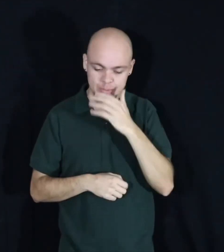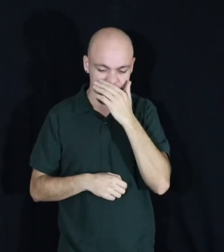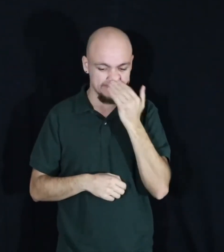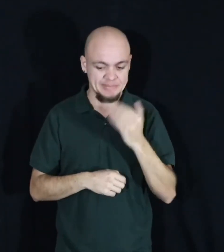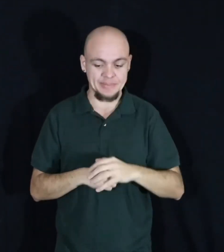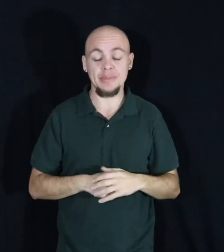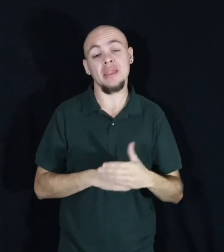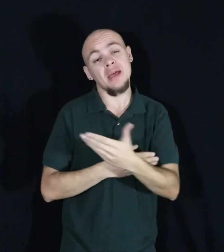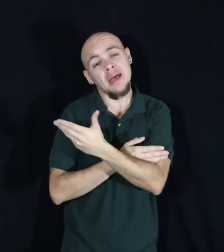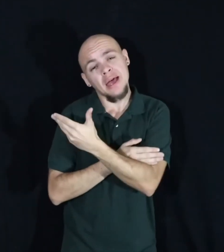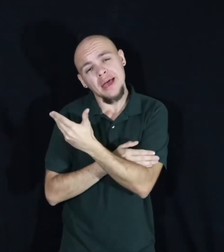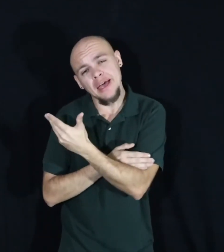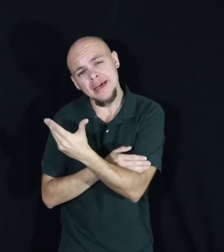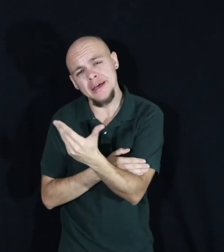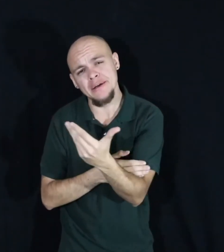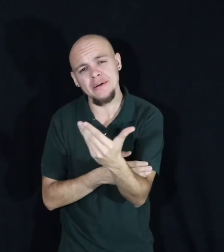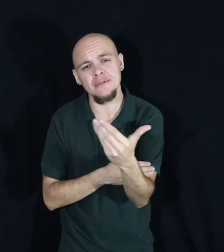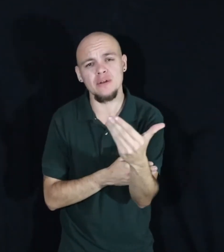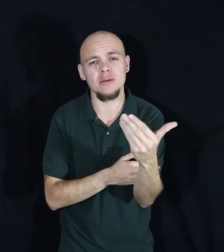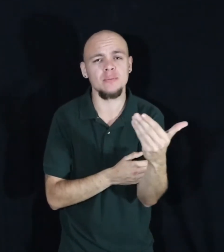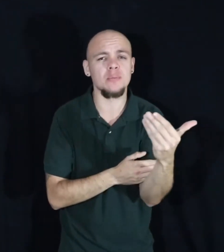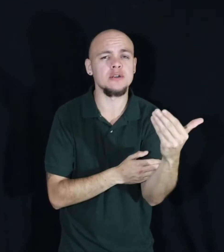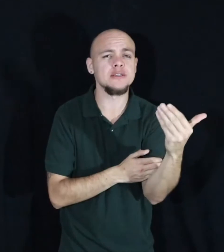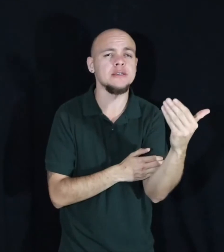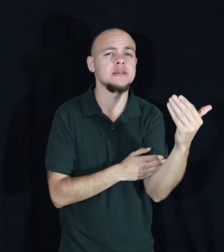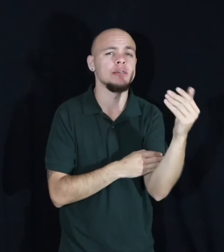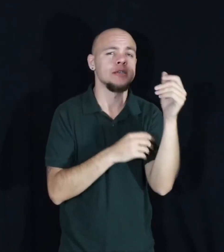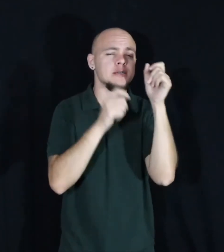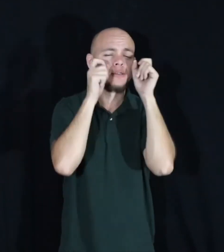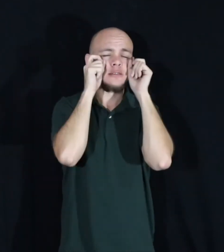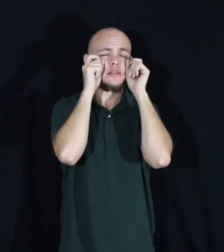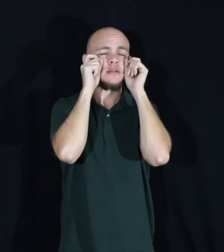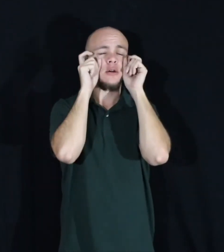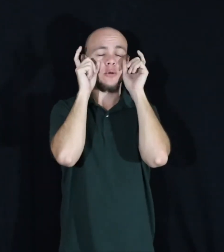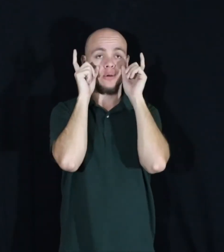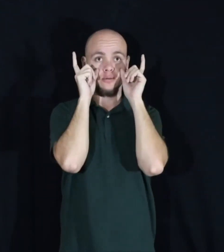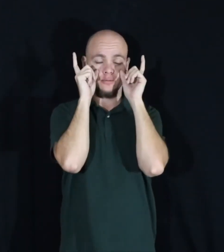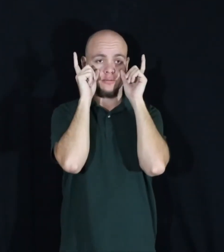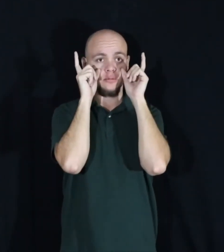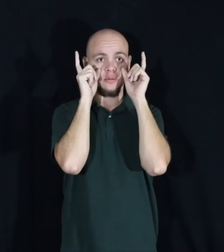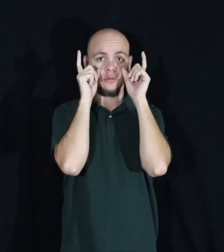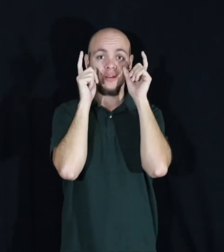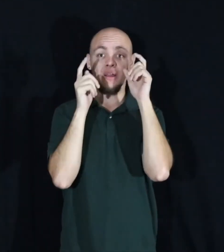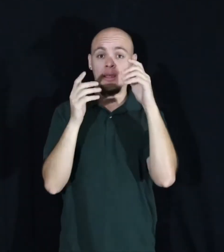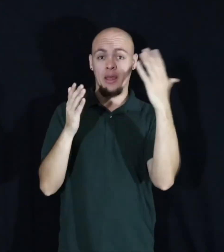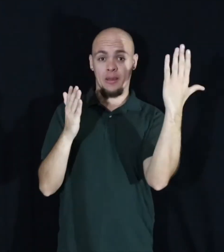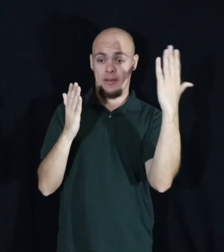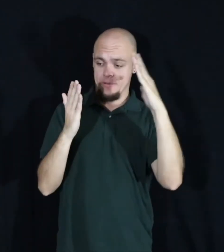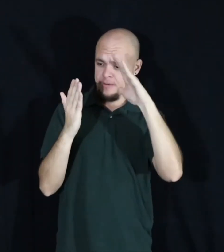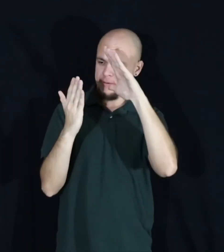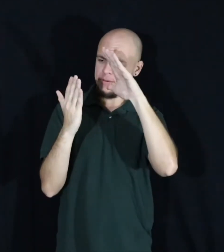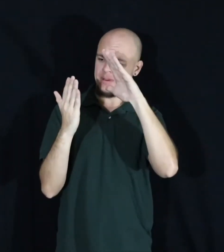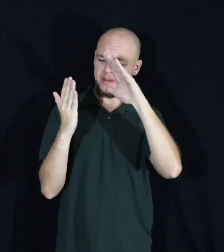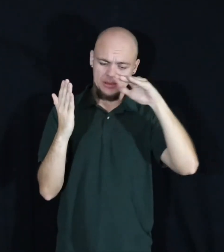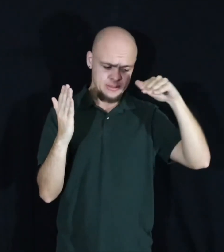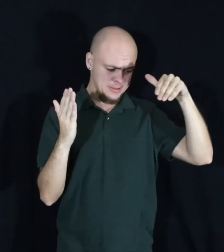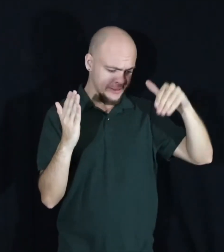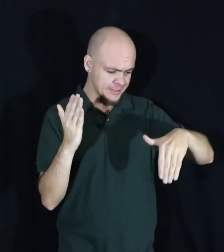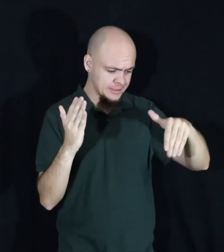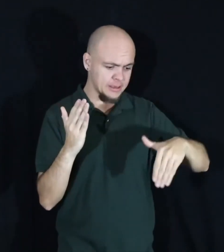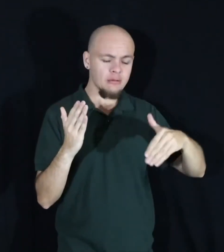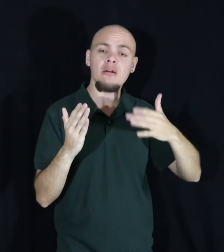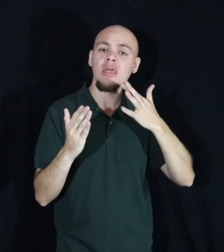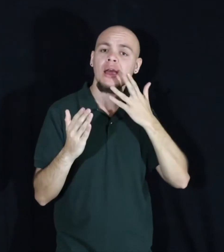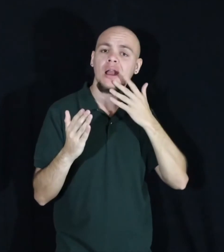Every morning, I wake up. I take a paintbrush and I dip it into the color